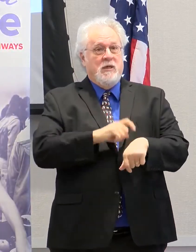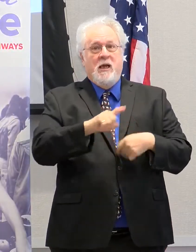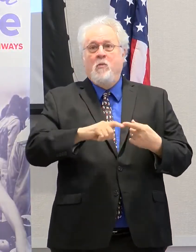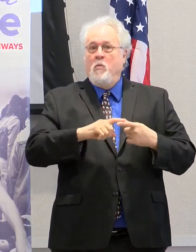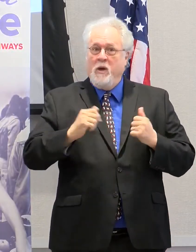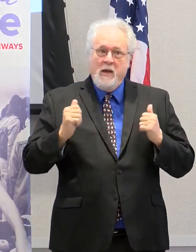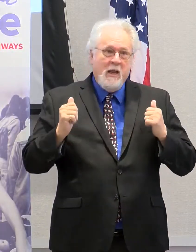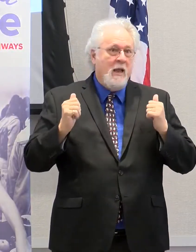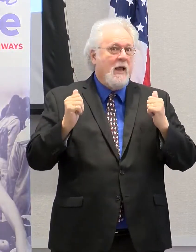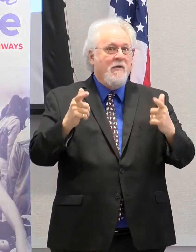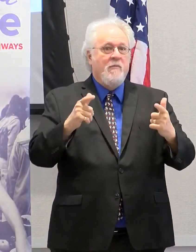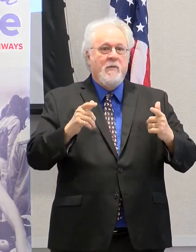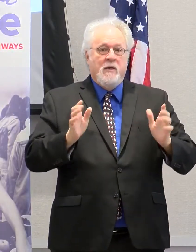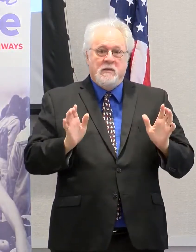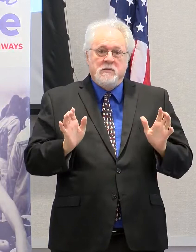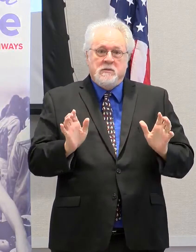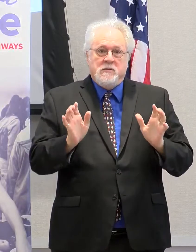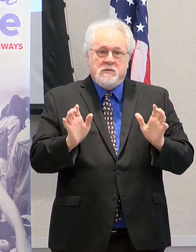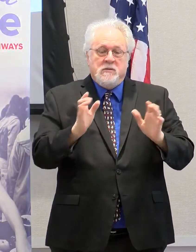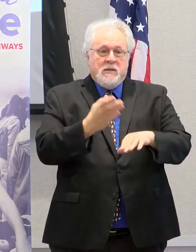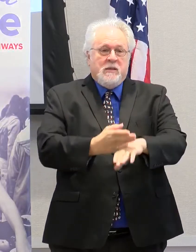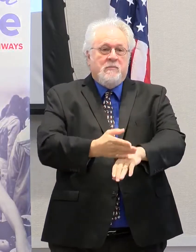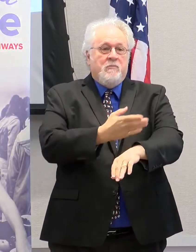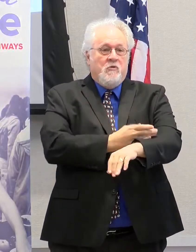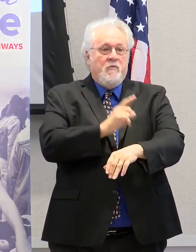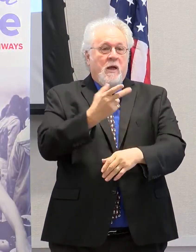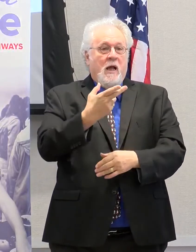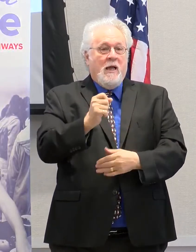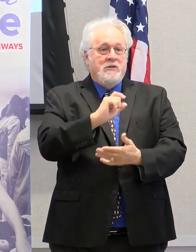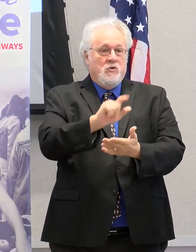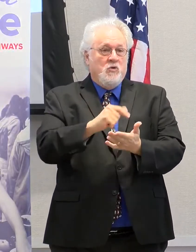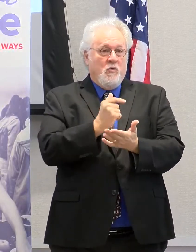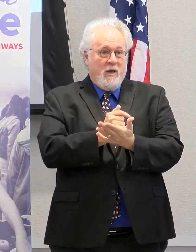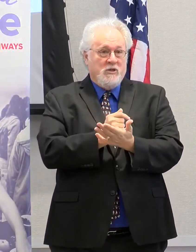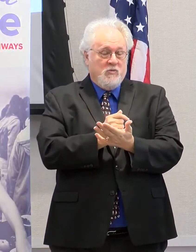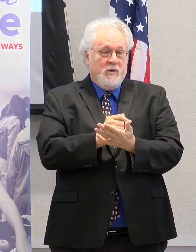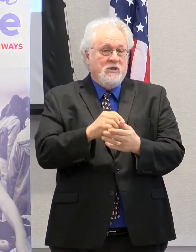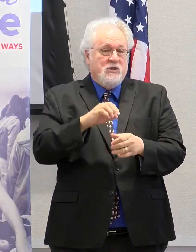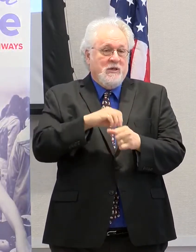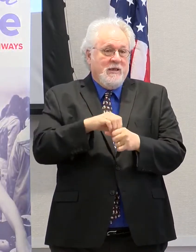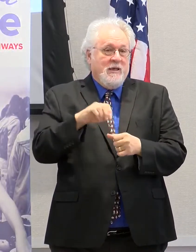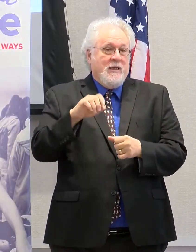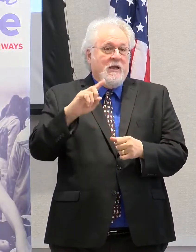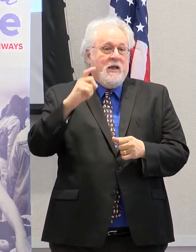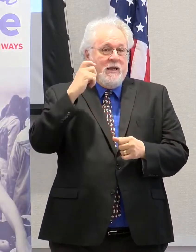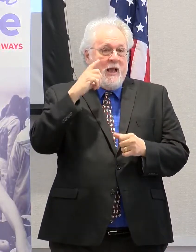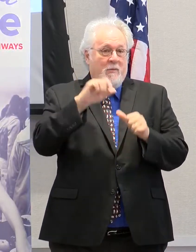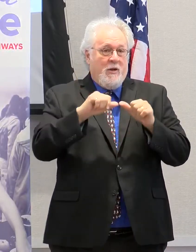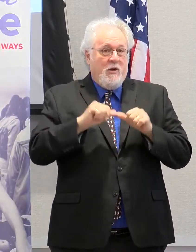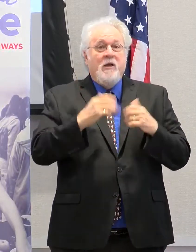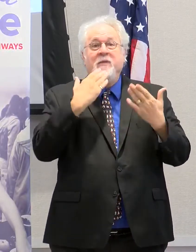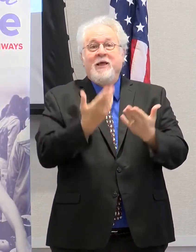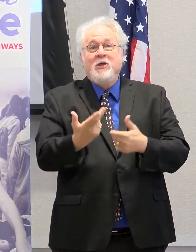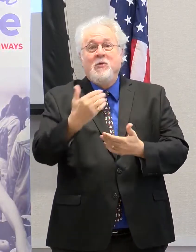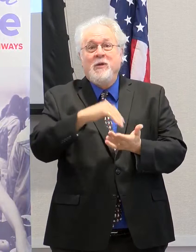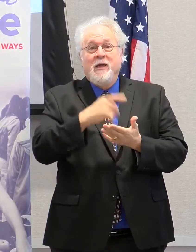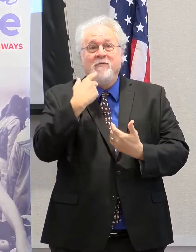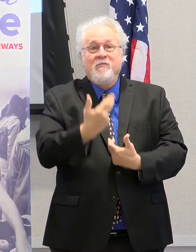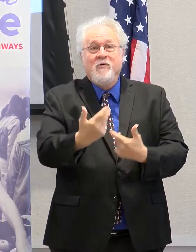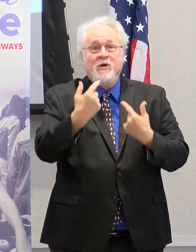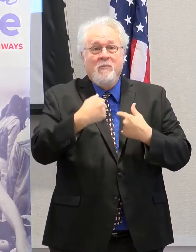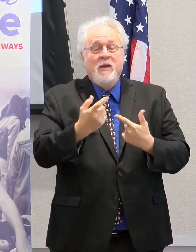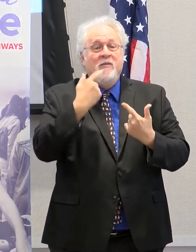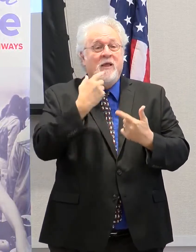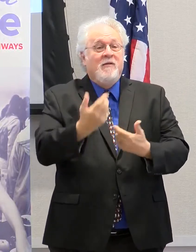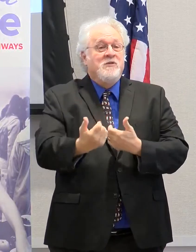everyone is pushing to improve high school graduation rates across the capital area. Thank you again for being here, thank you for